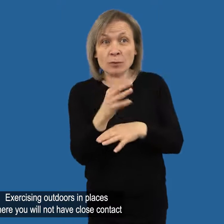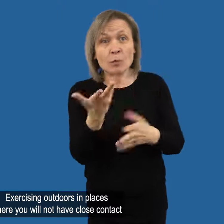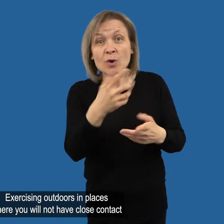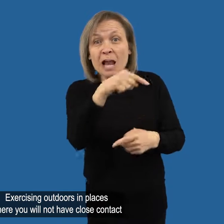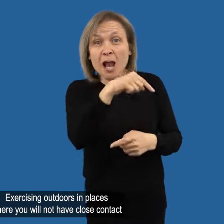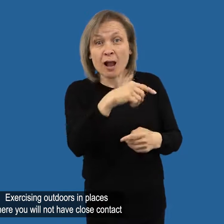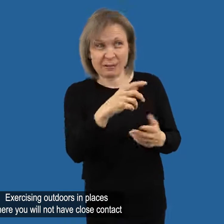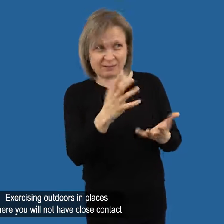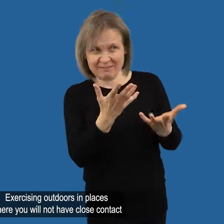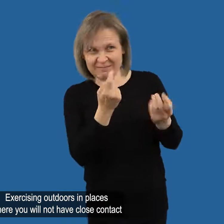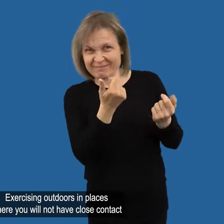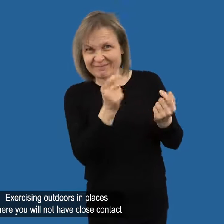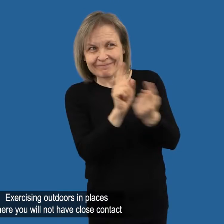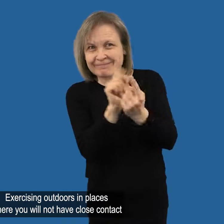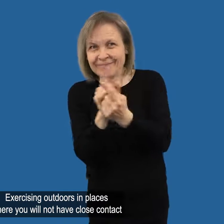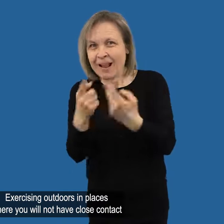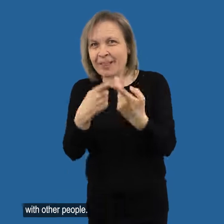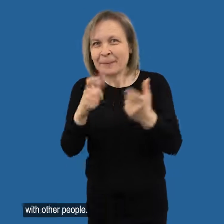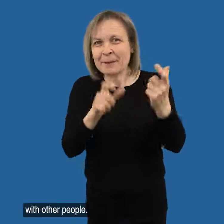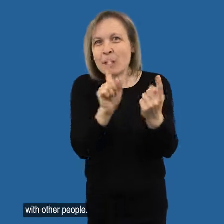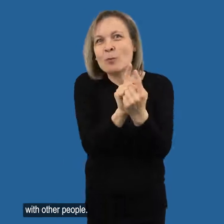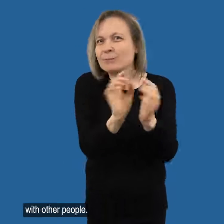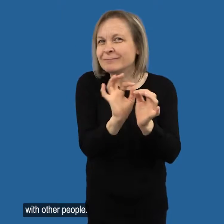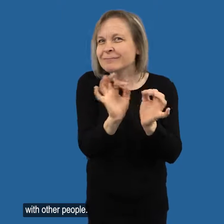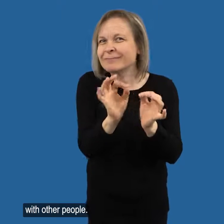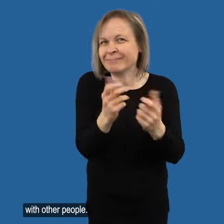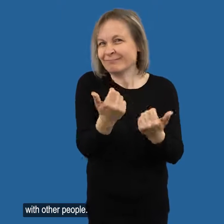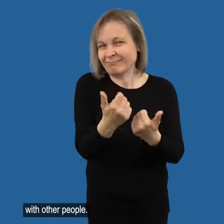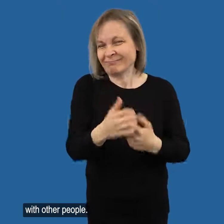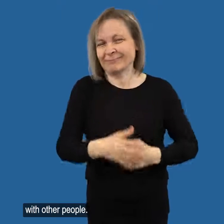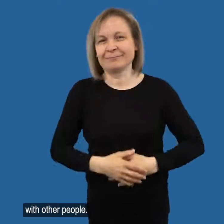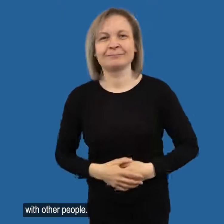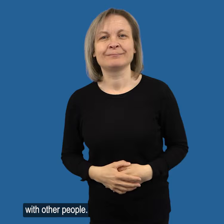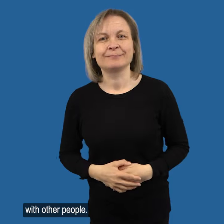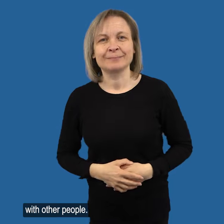Exercising outdoors in places where you will not have close contact with other people